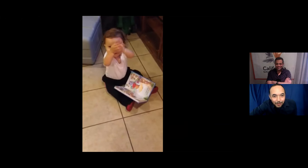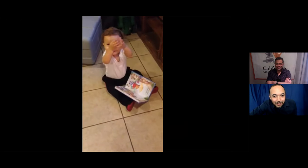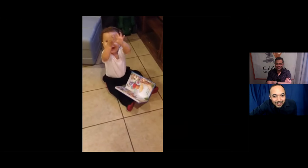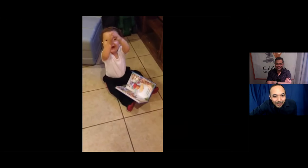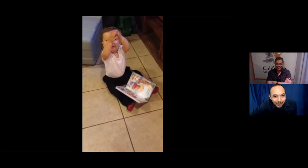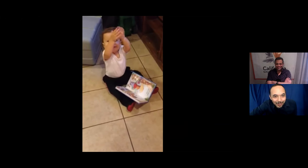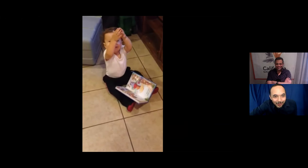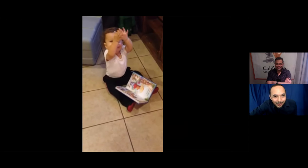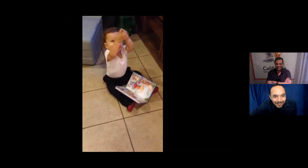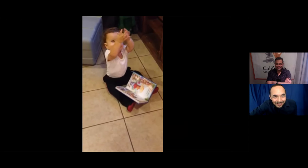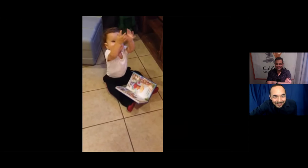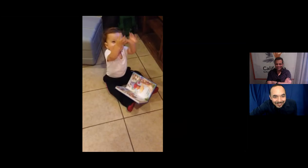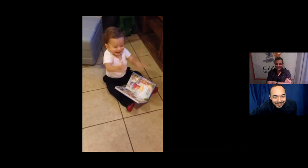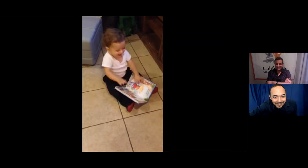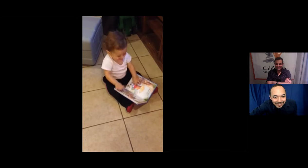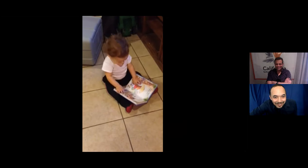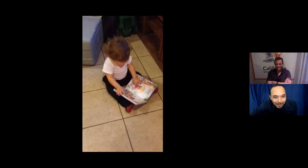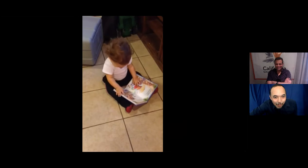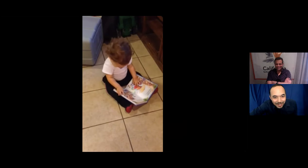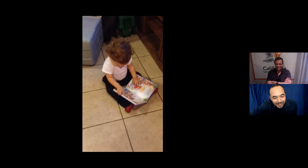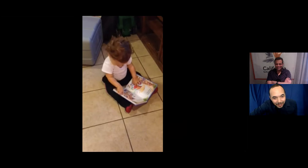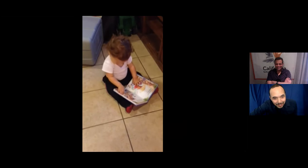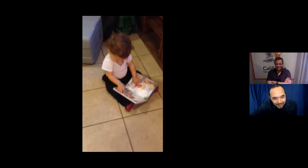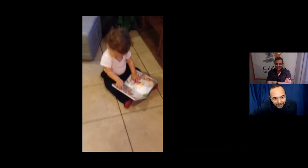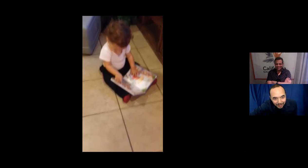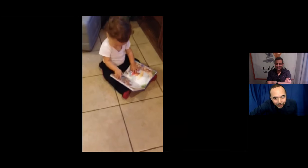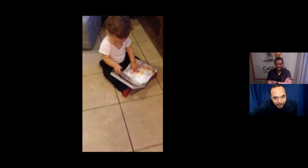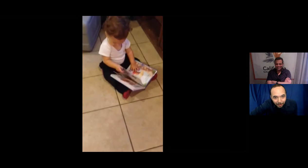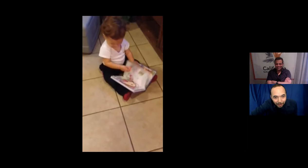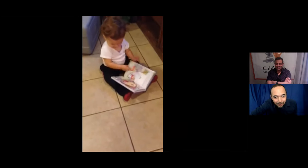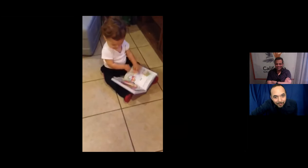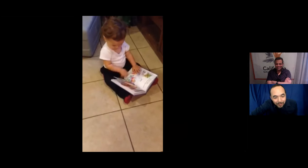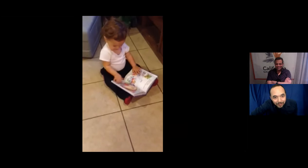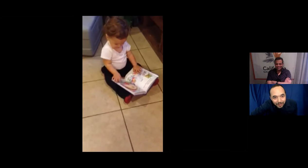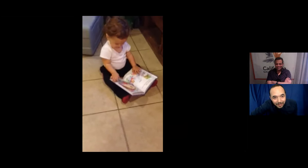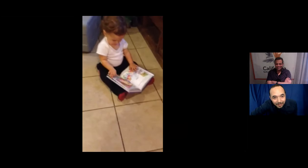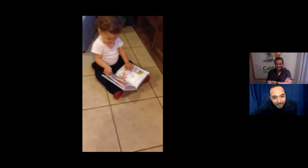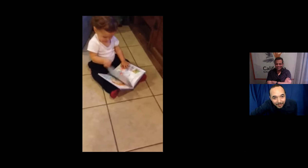trying to tell the story pointing at things and saying what they are